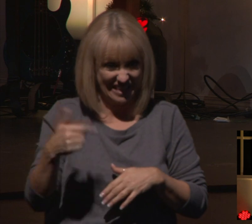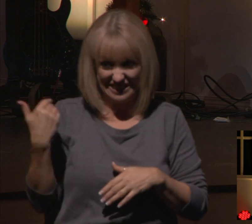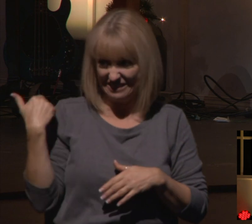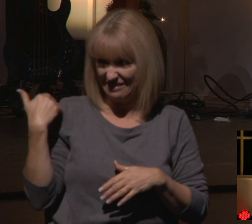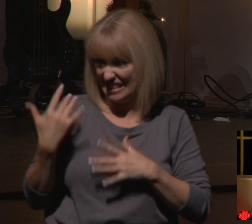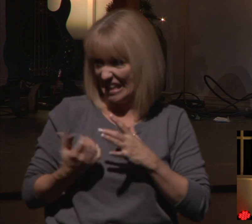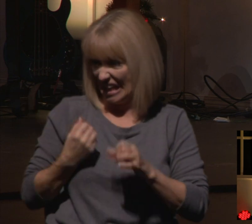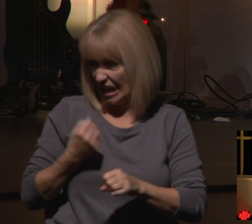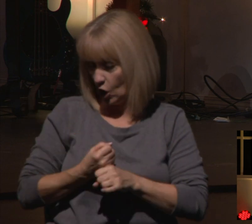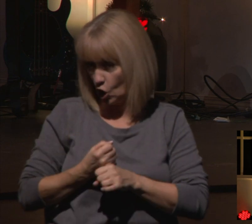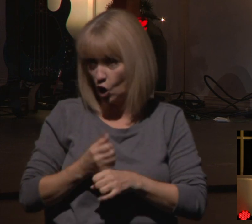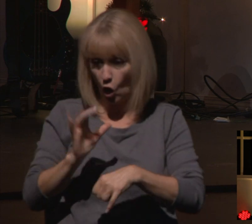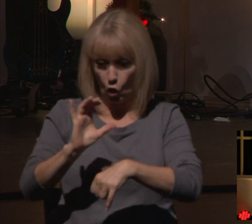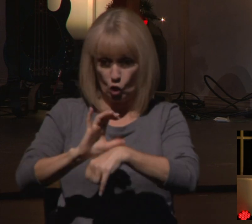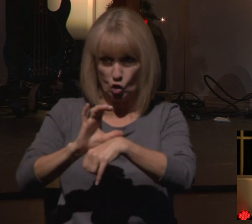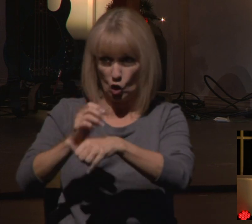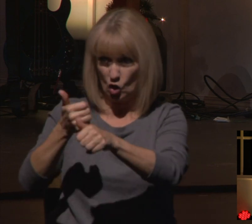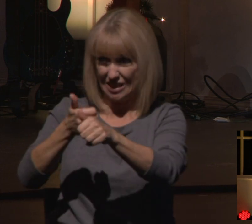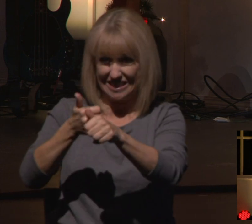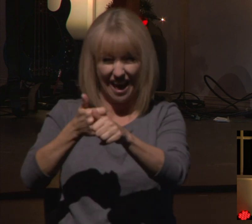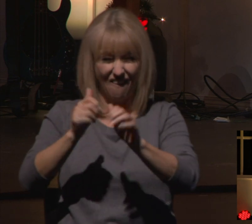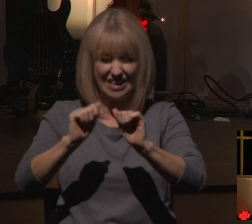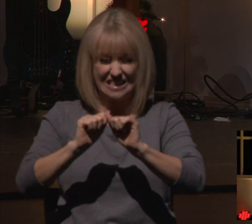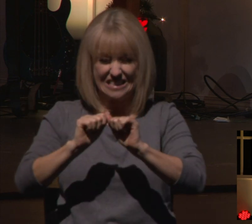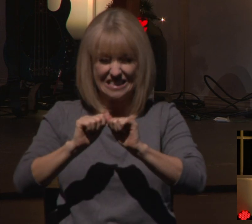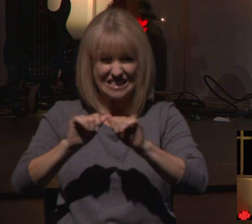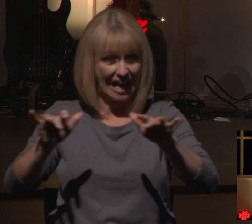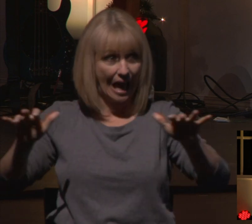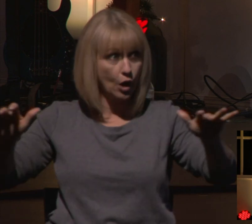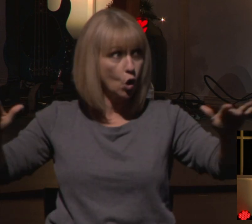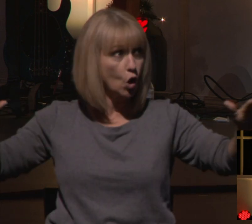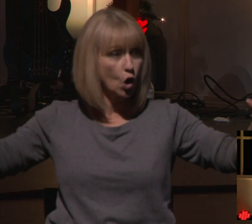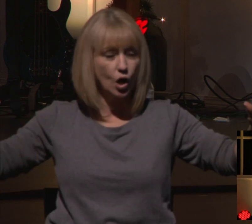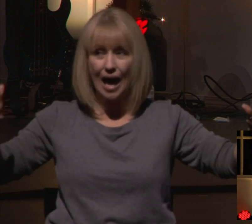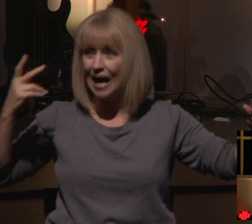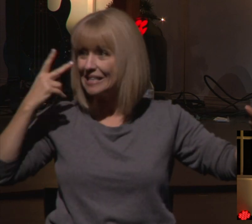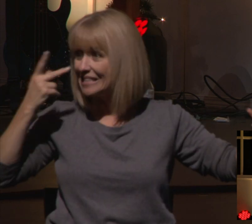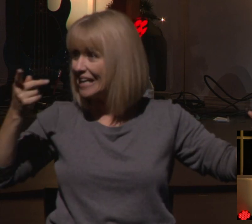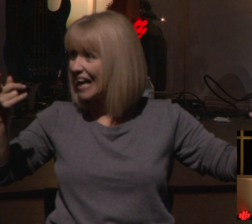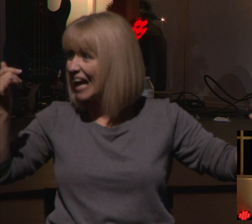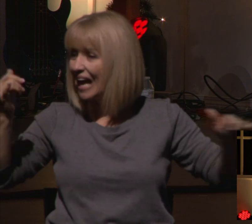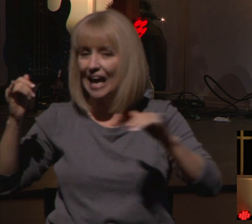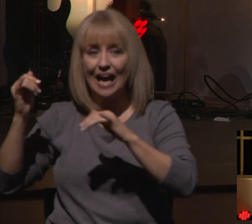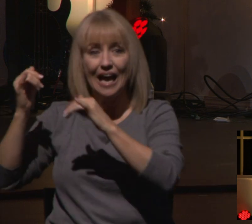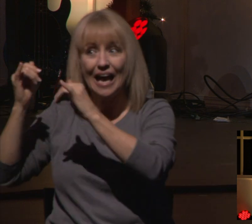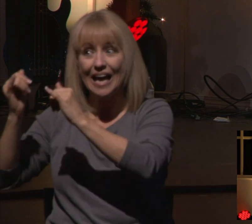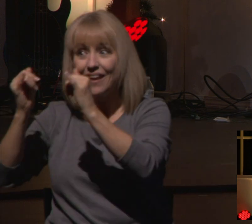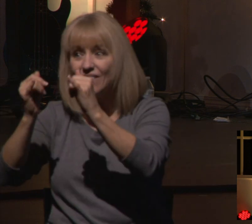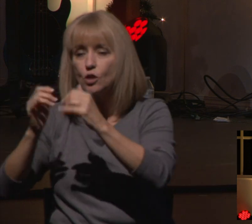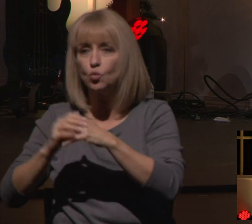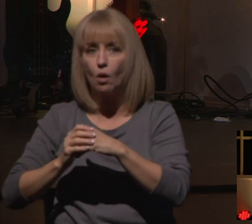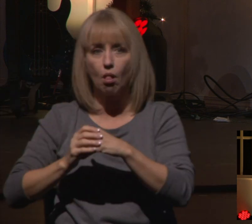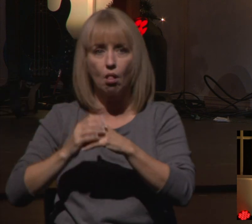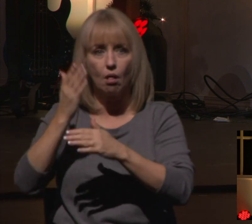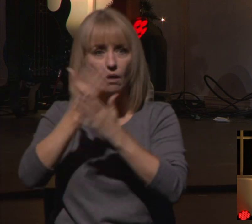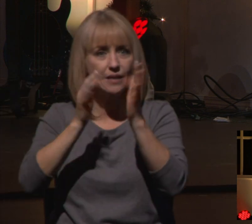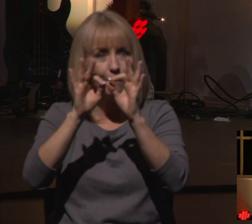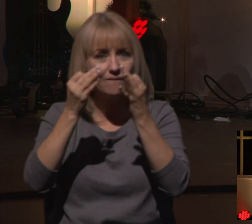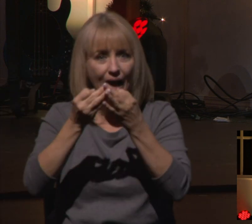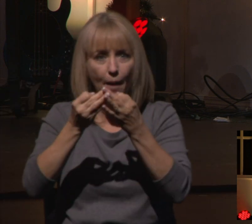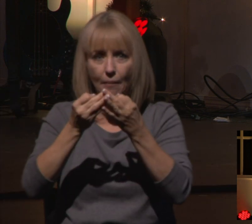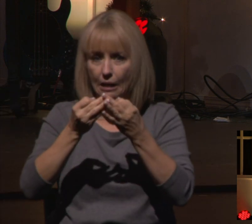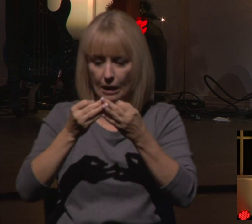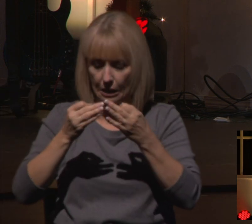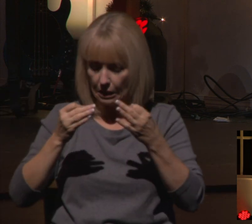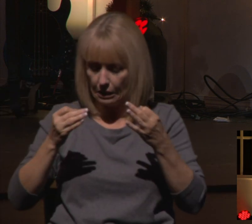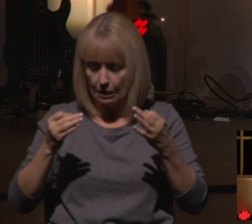I've ever seen it scattered before. I mean, I've seen individuals, I've seen families go into exile and step away from God because